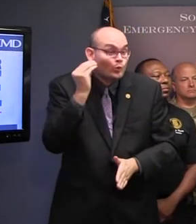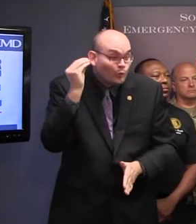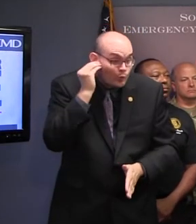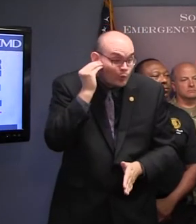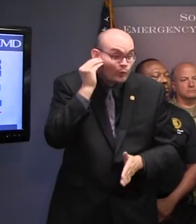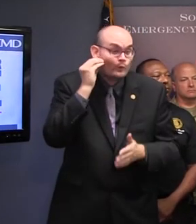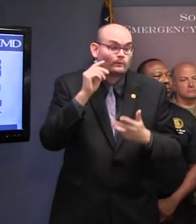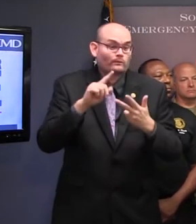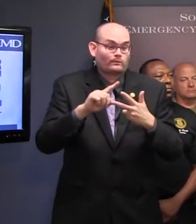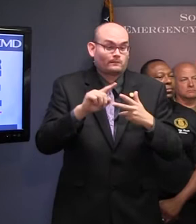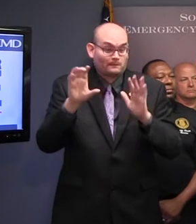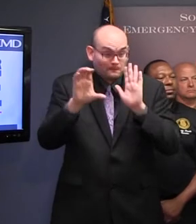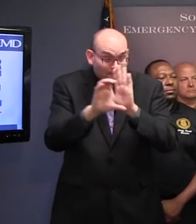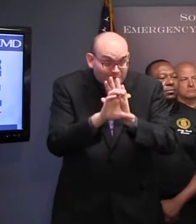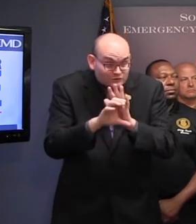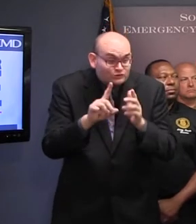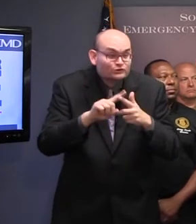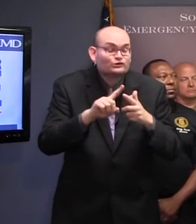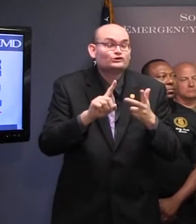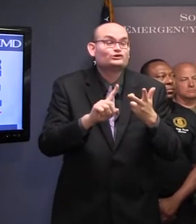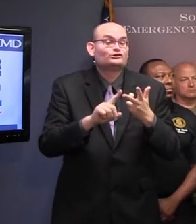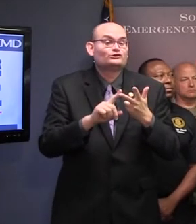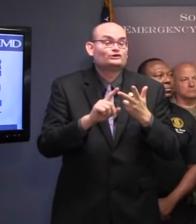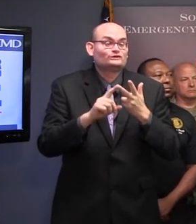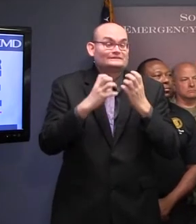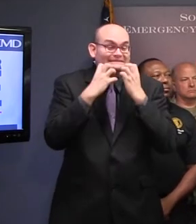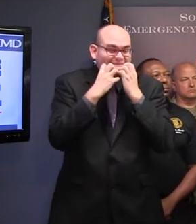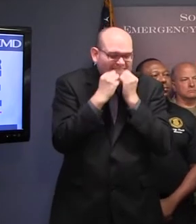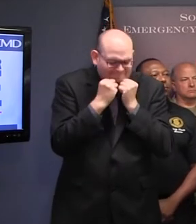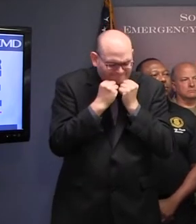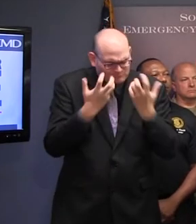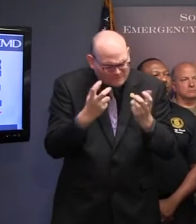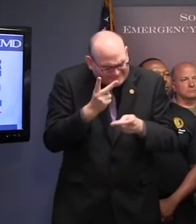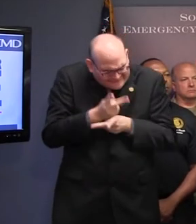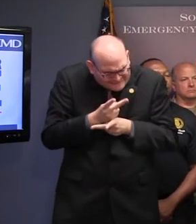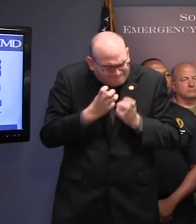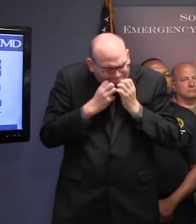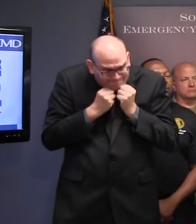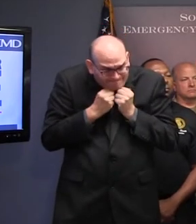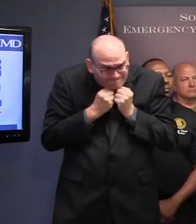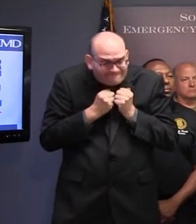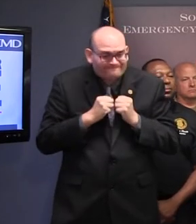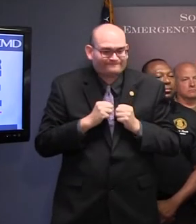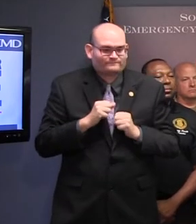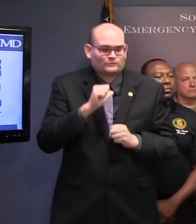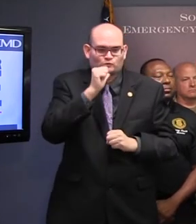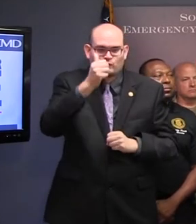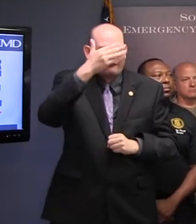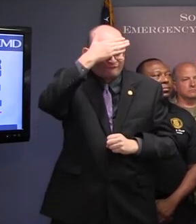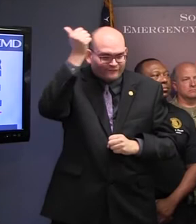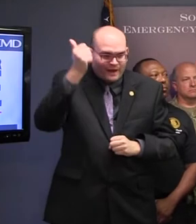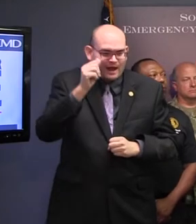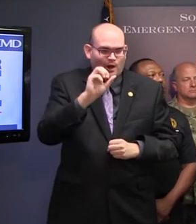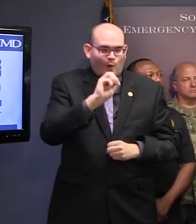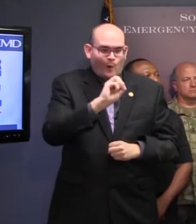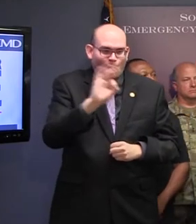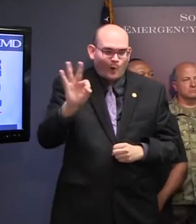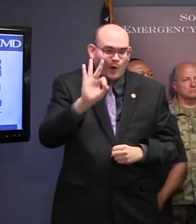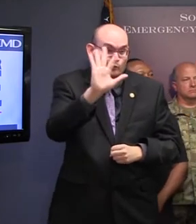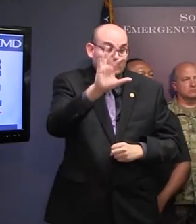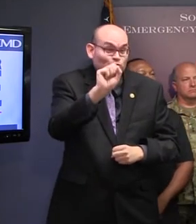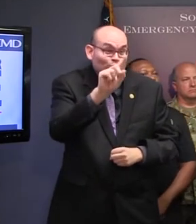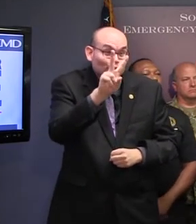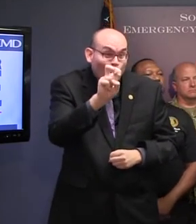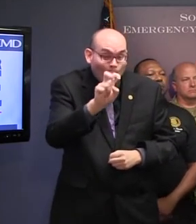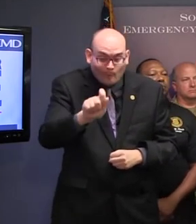photograph albums, valuables, remember to turn off the stove. Do a lot of simple things like that as you leave your home. Remember, your